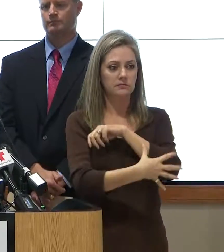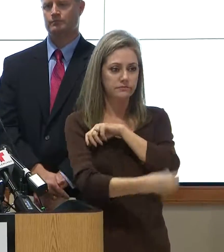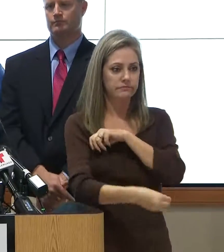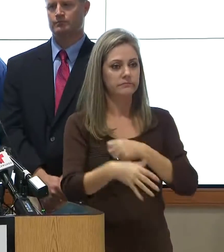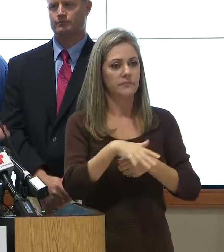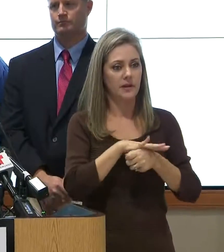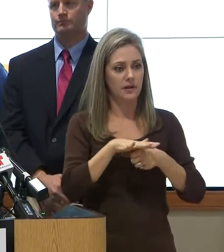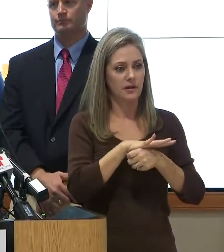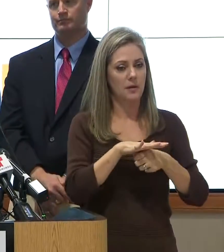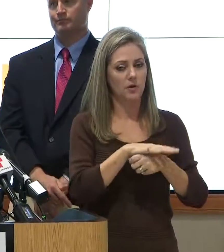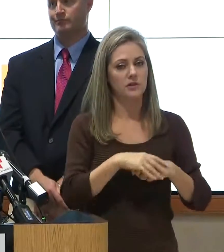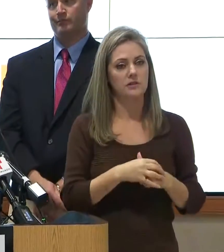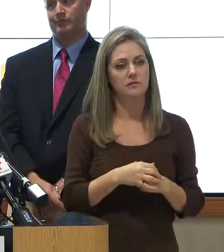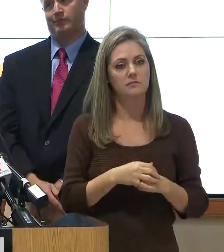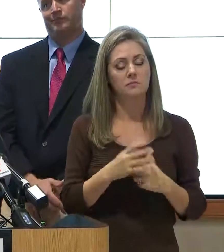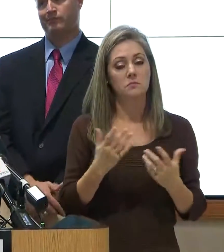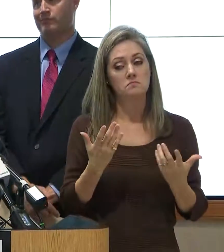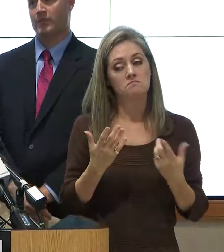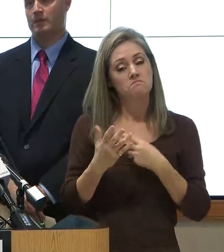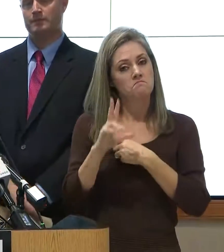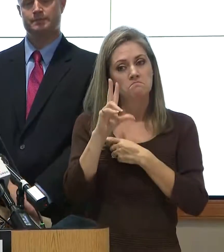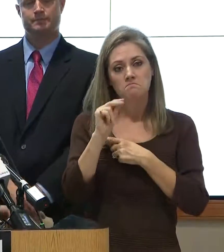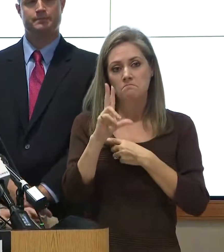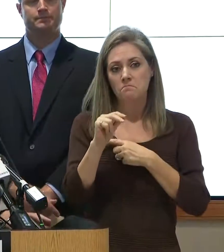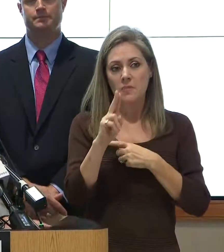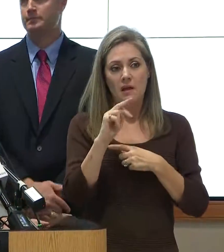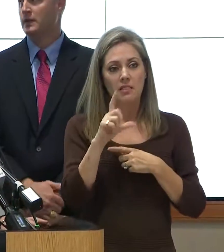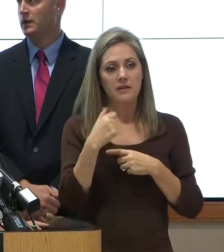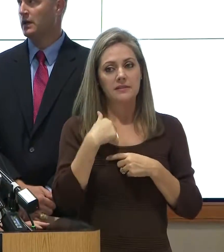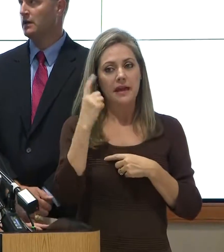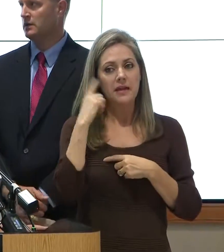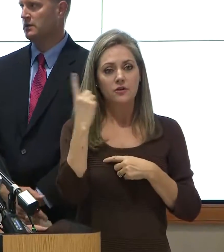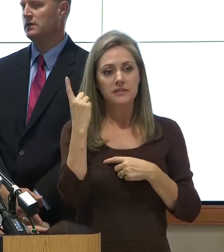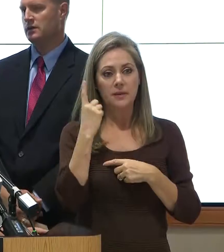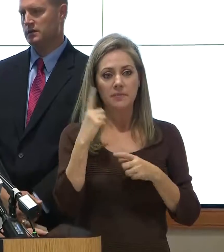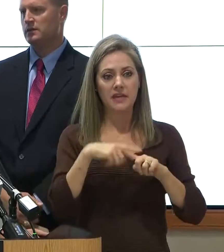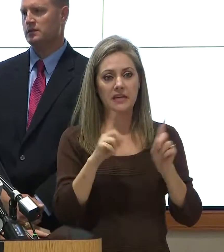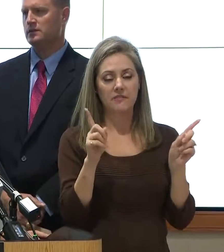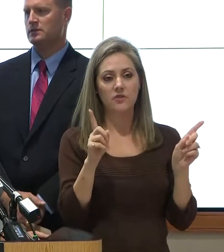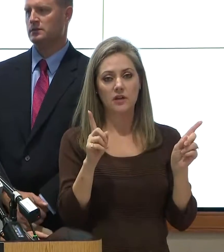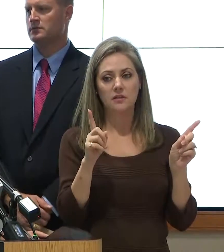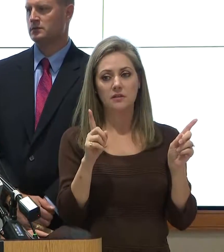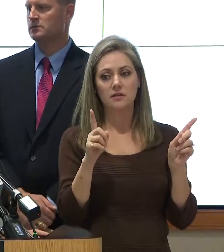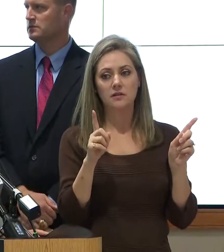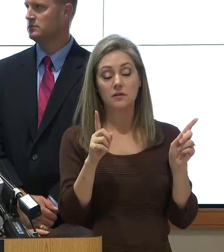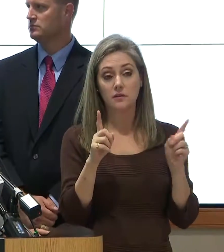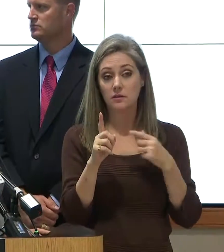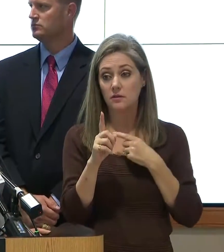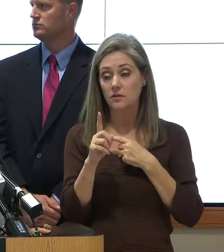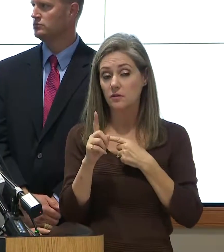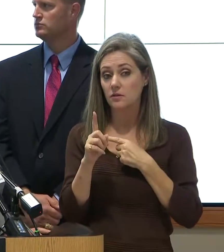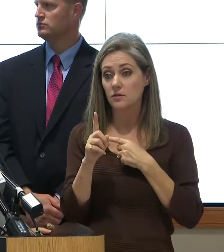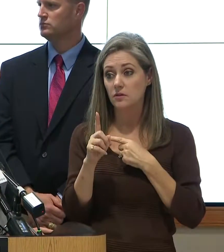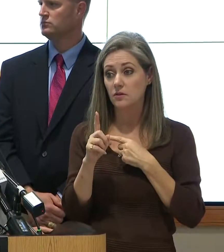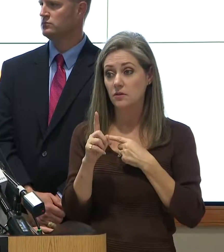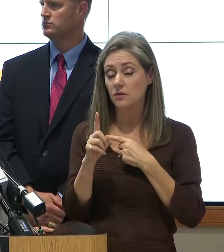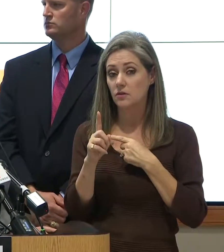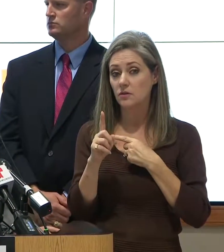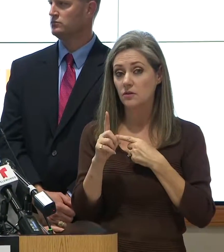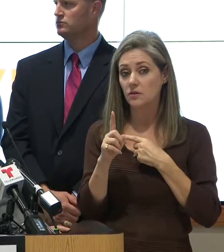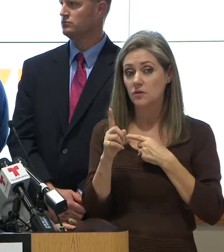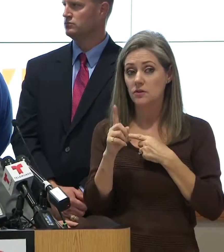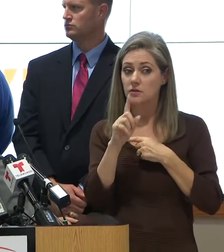unless I hear something different. Community development, that does have some. The Turk Health Group,